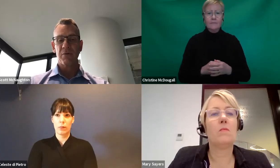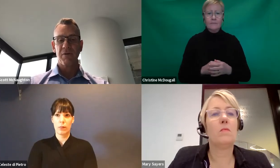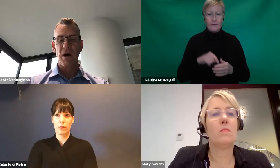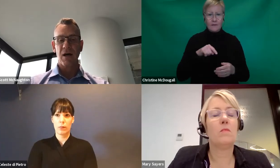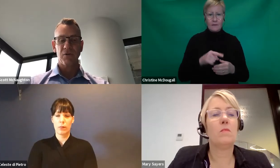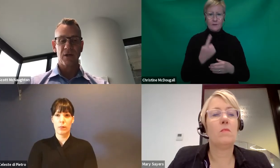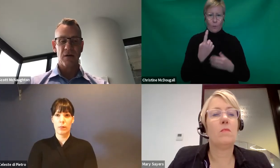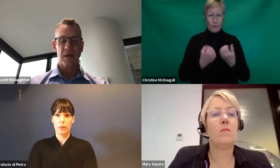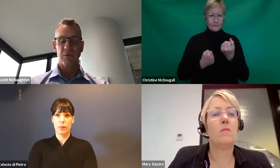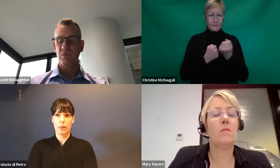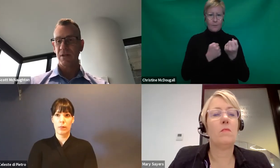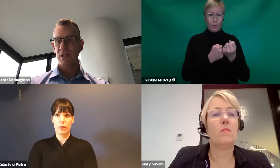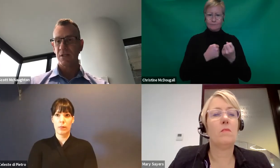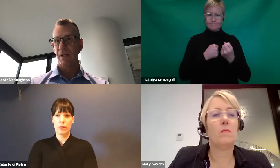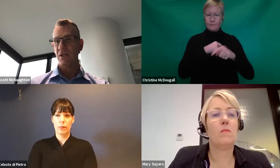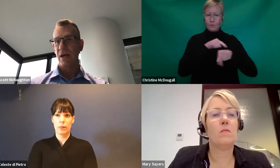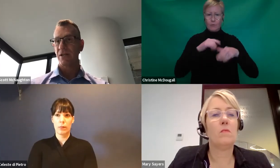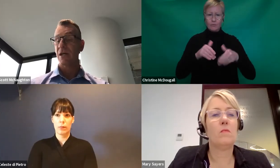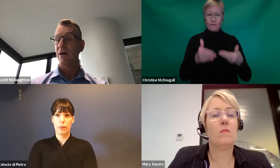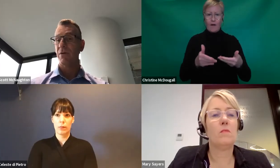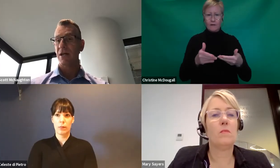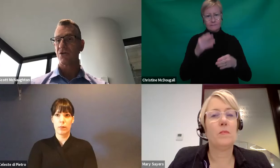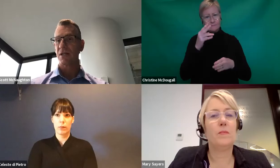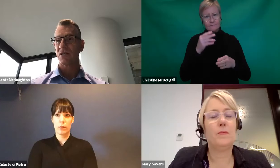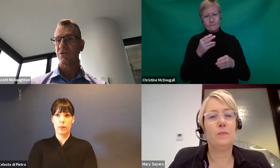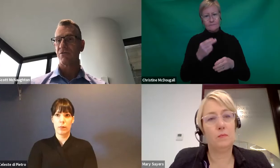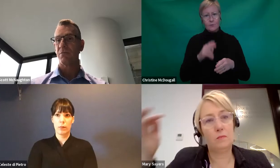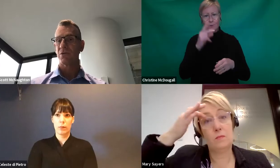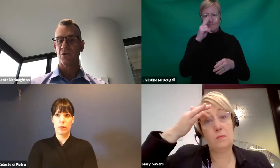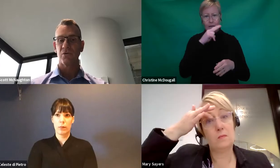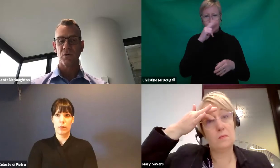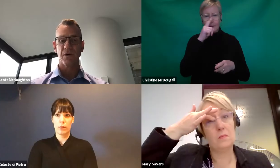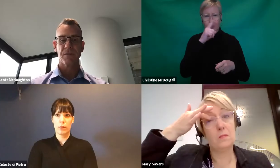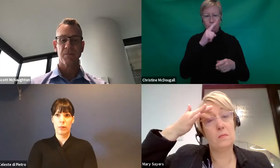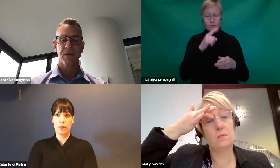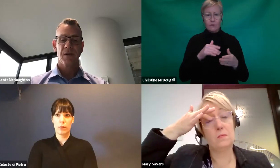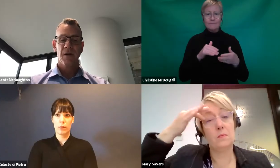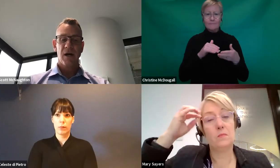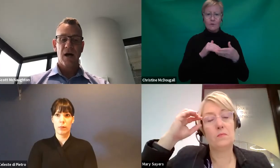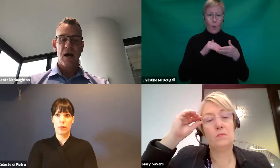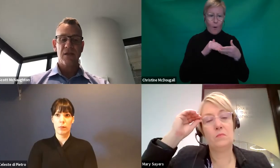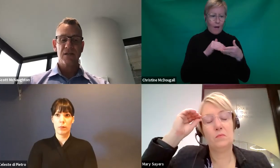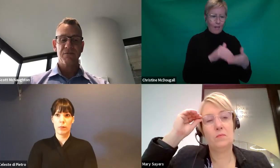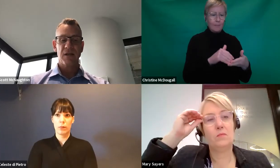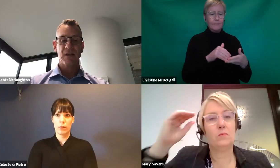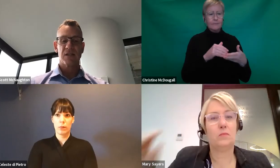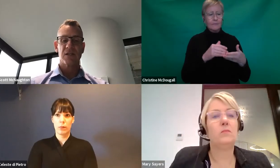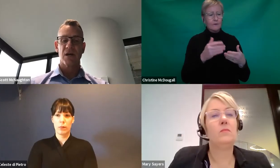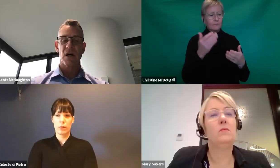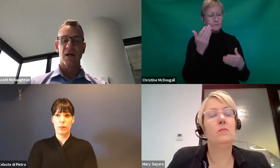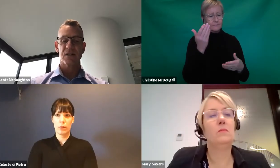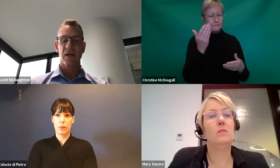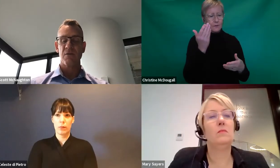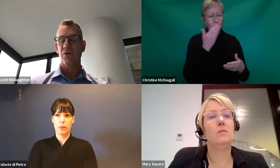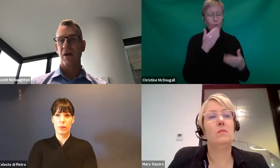provide for young people with disability to help with that transition from school to work. And this funding is